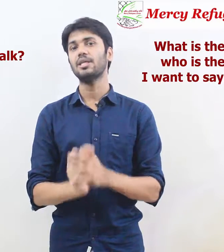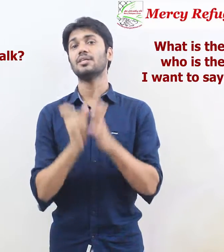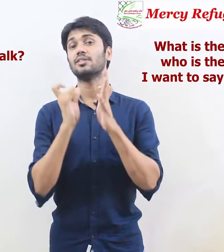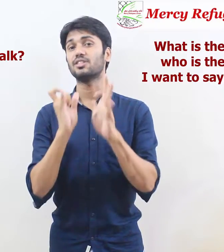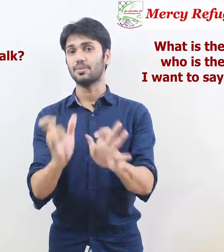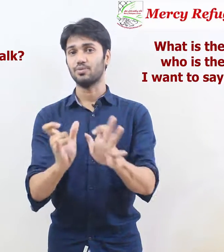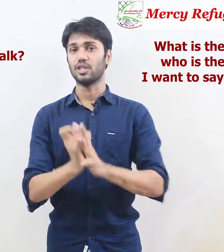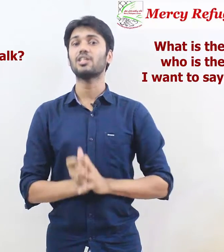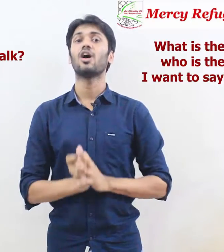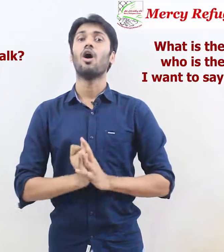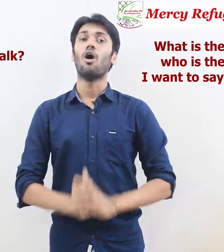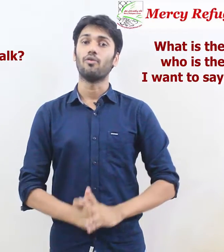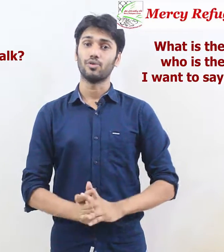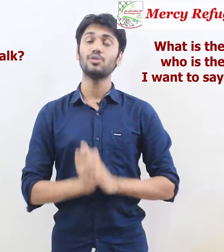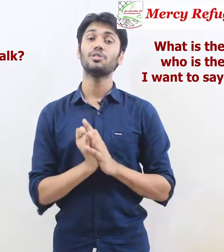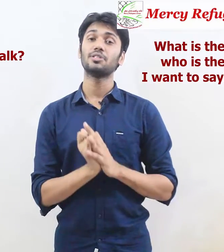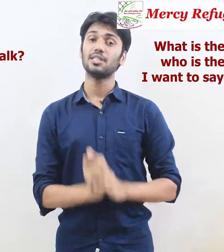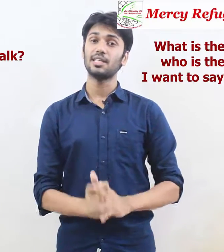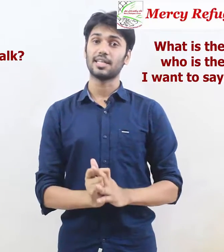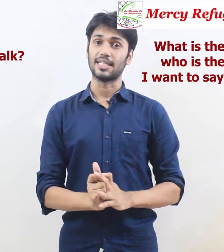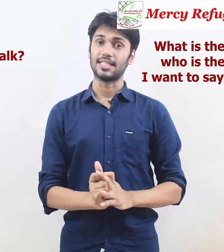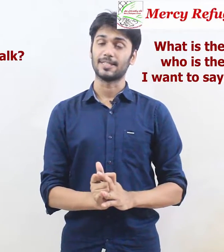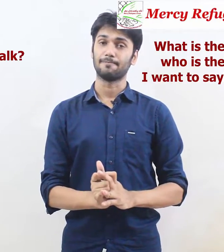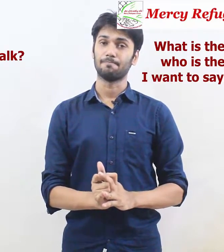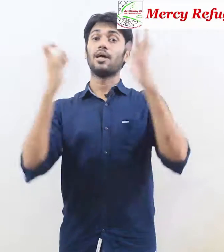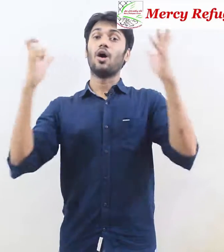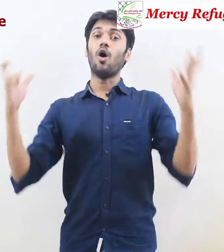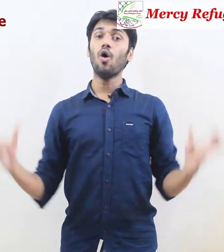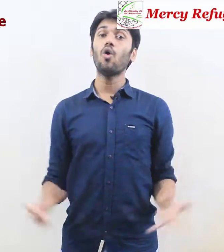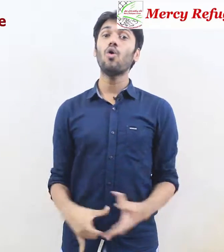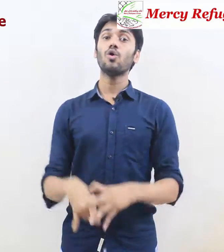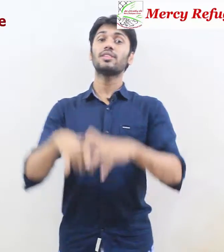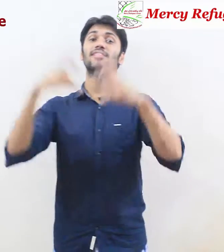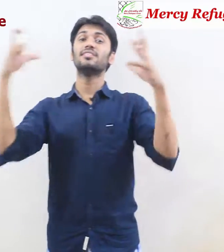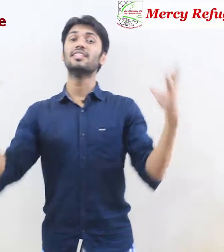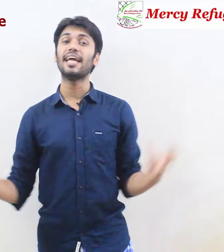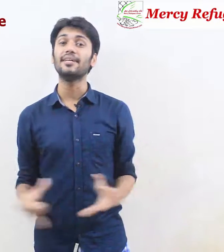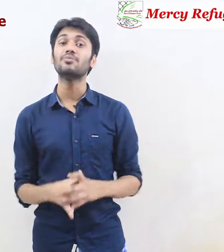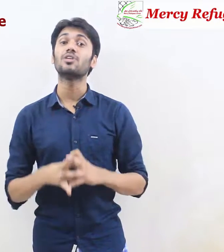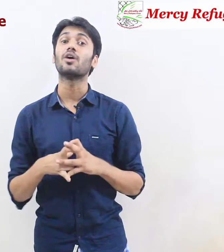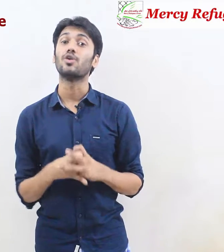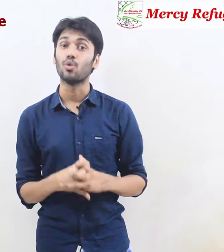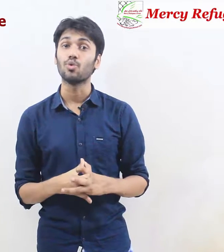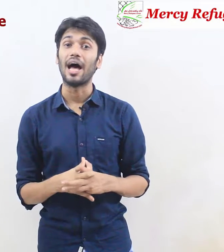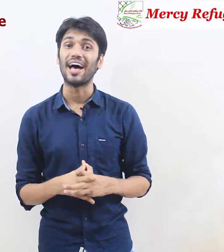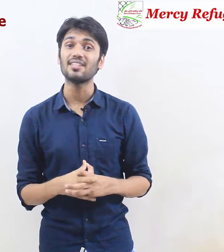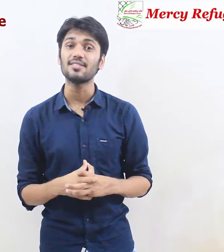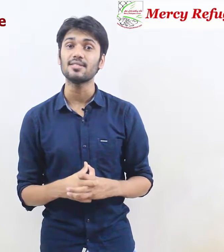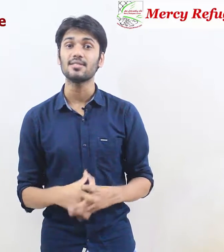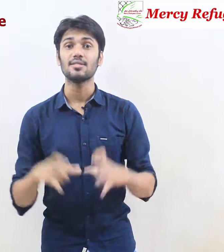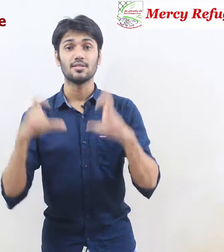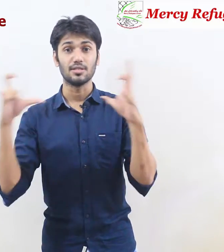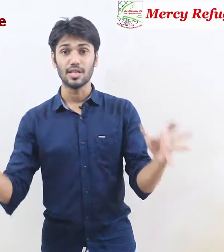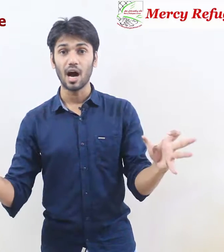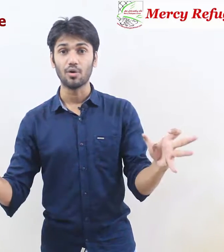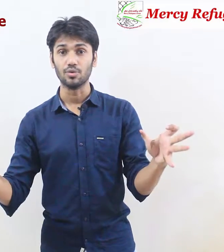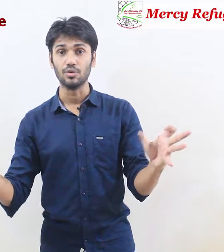be the subject of your sentence and all these names are known as noun